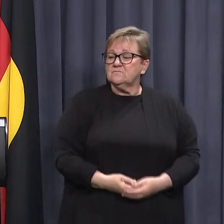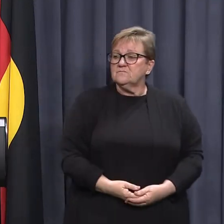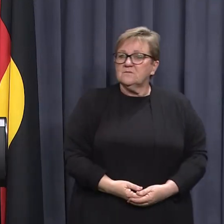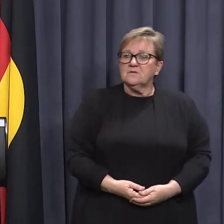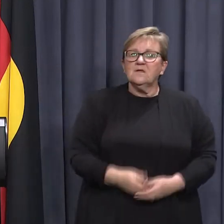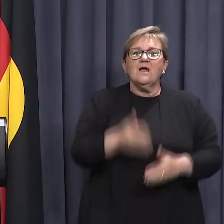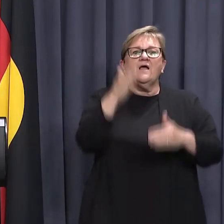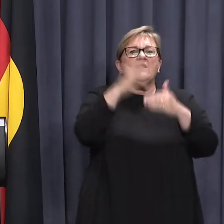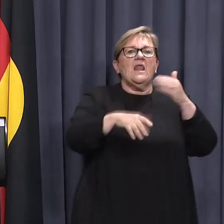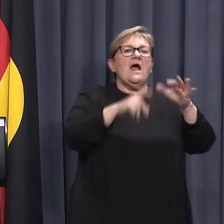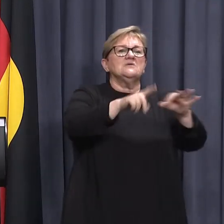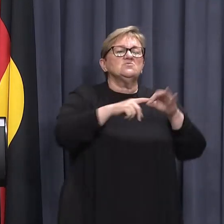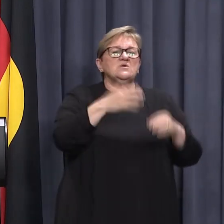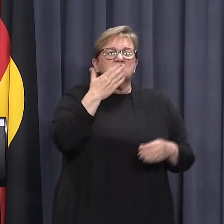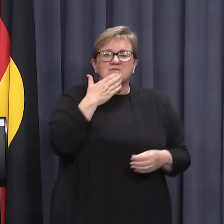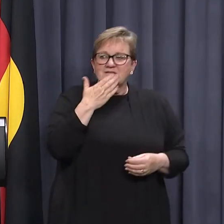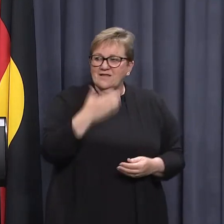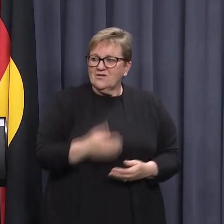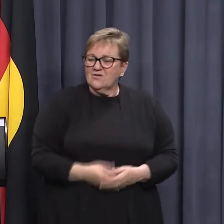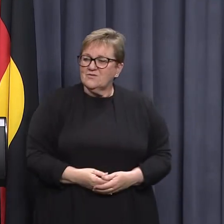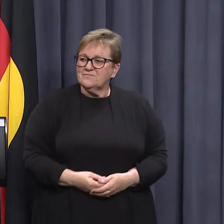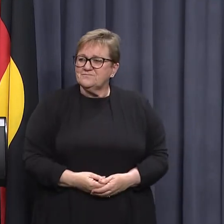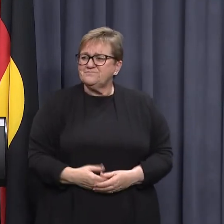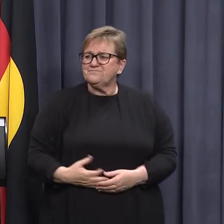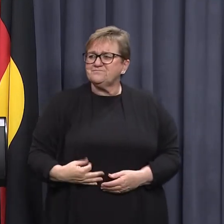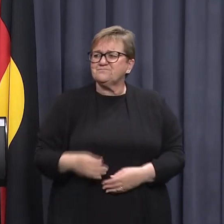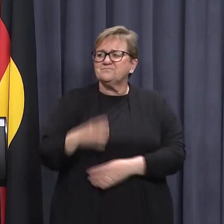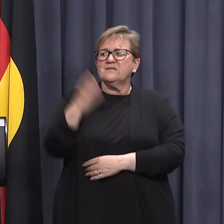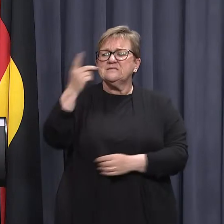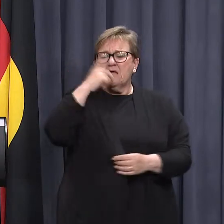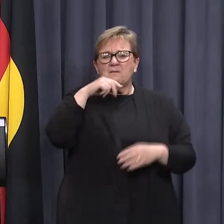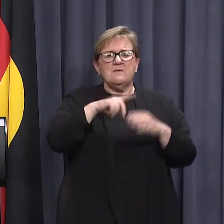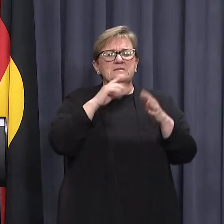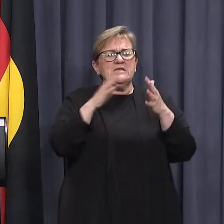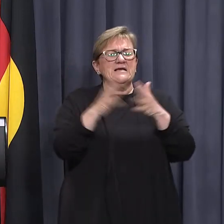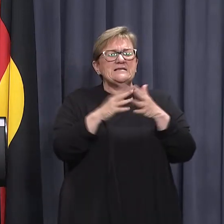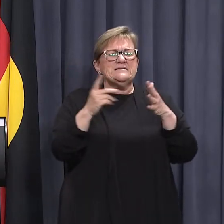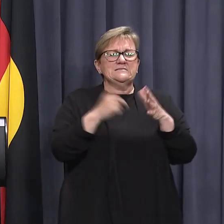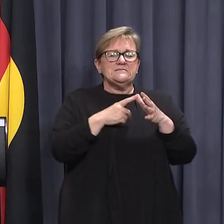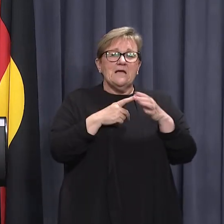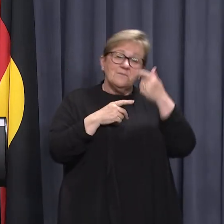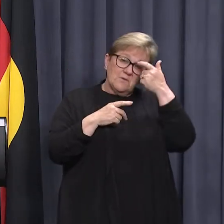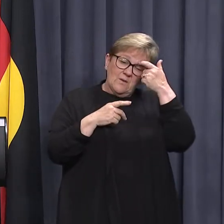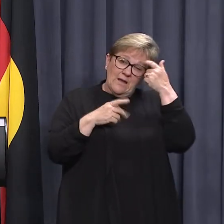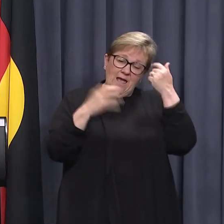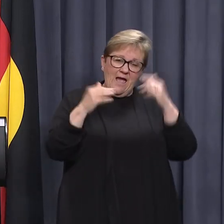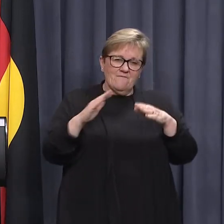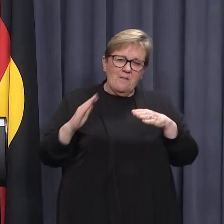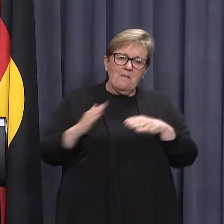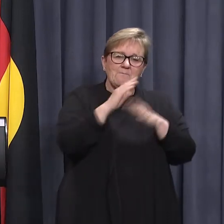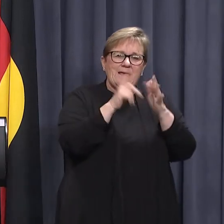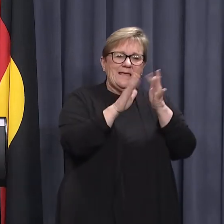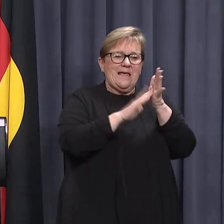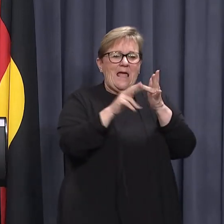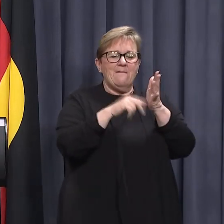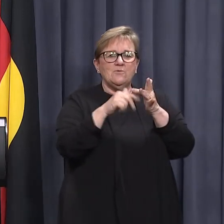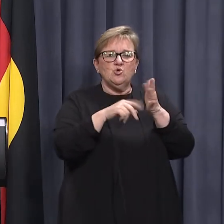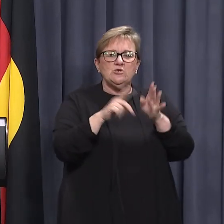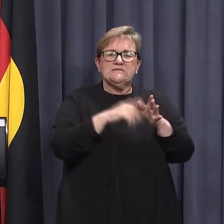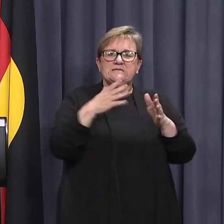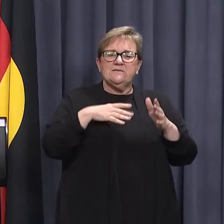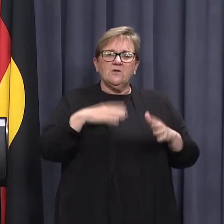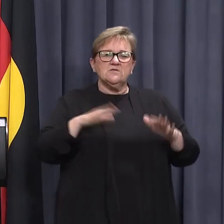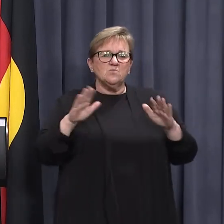epidemiologists suggest that WA has already passed its peak immunity due to the sort of reigning effects of the